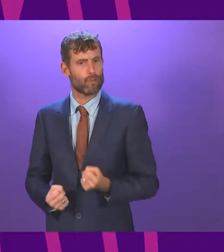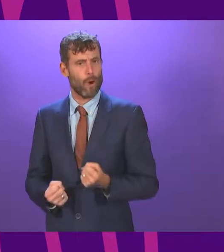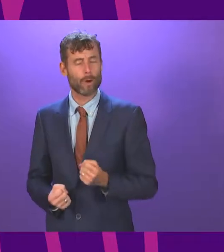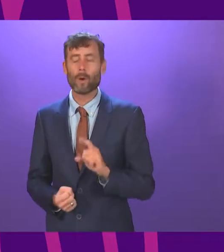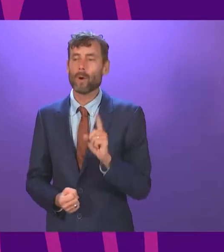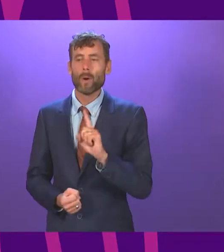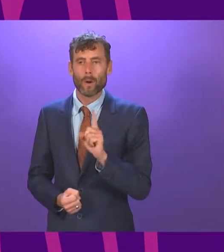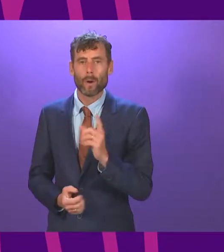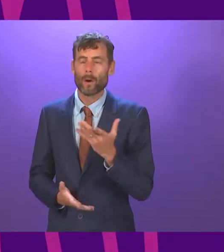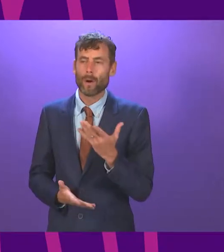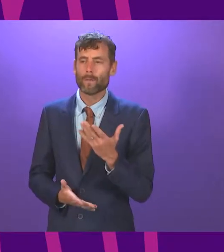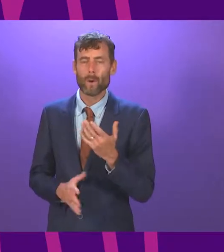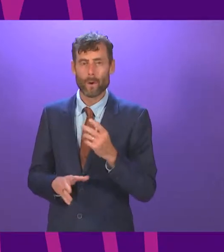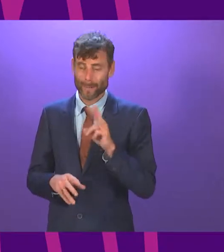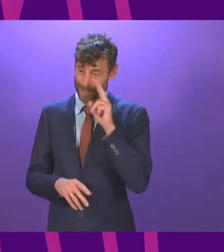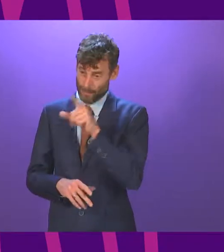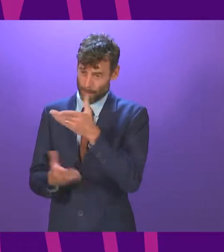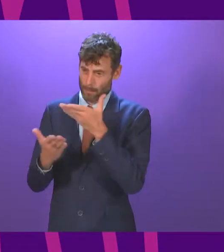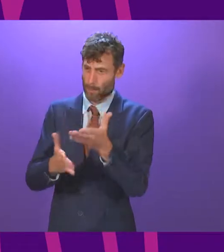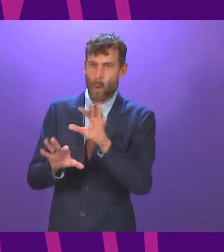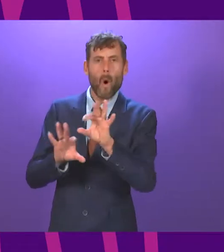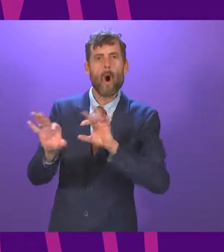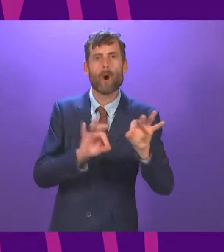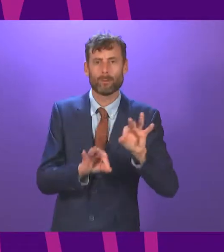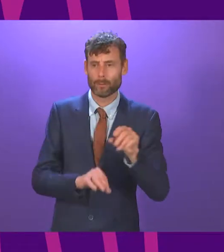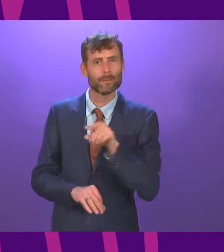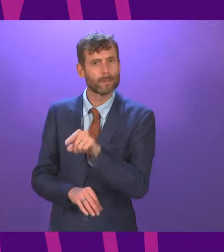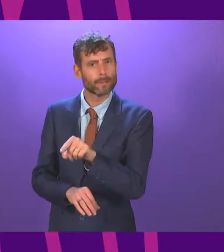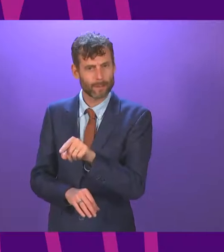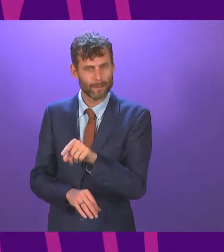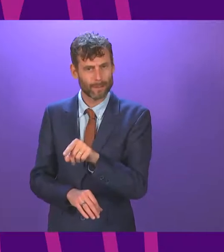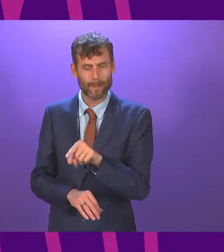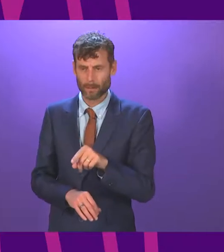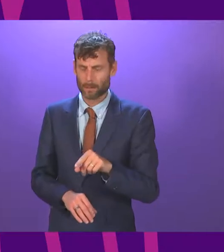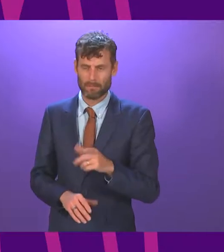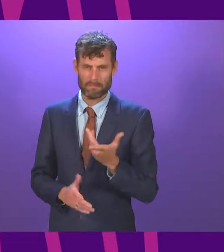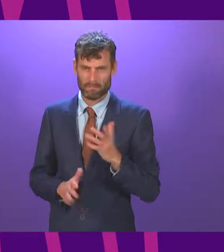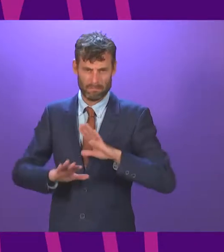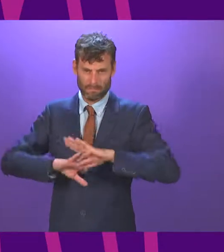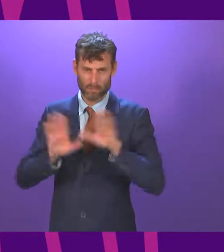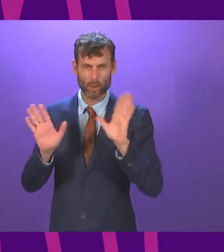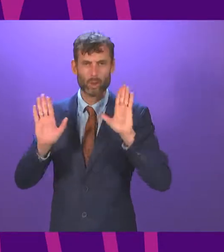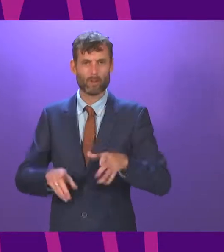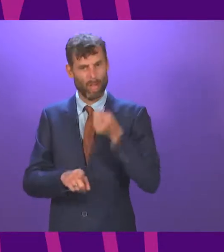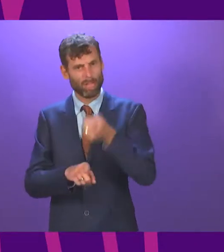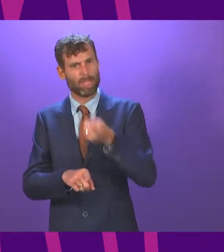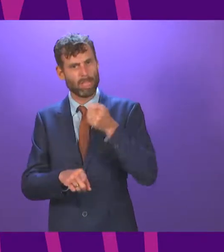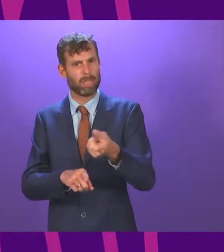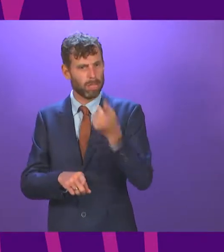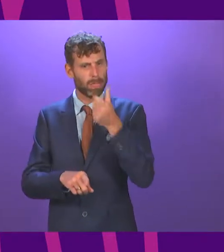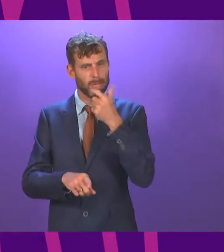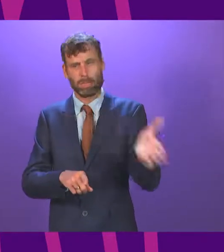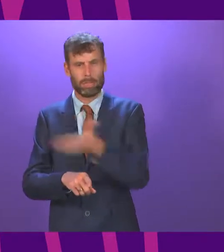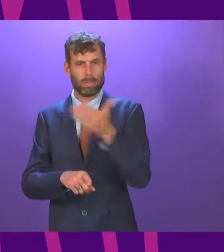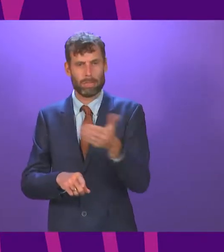satisfactory for the type of options that Mr Cole-Hamilton suggested to be made available in all circumstances, because clearly they would not be